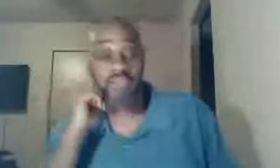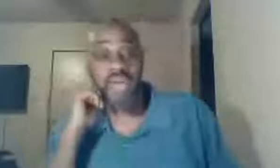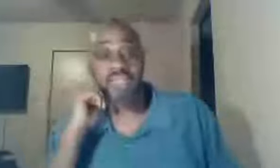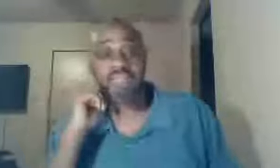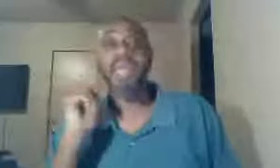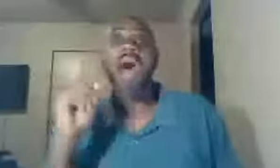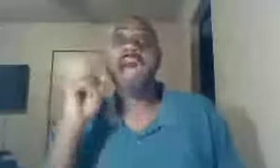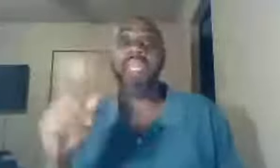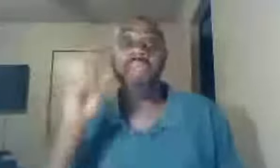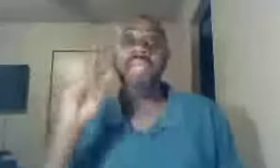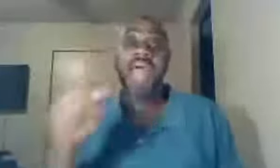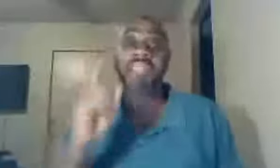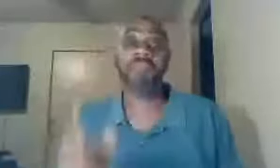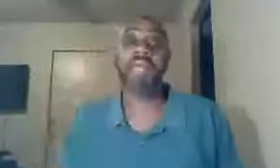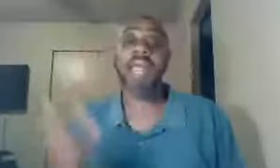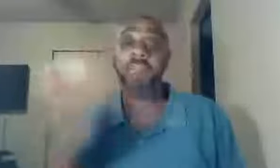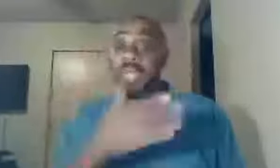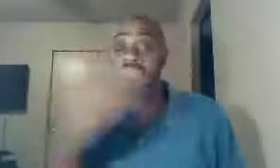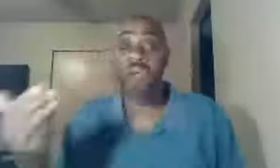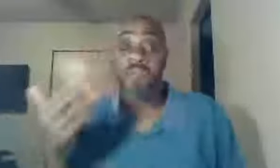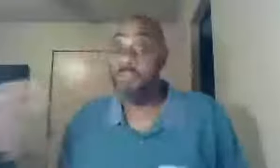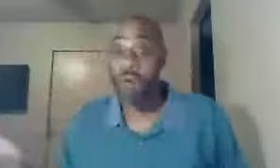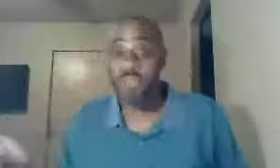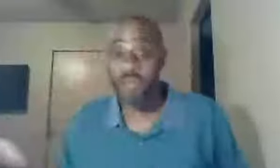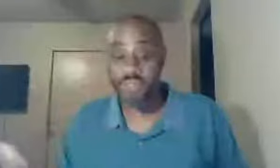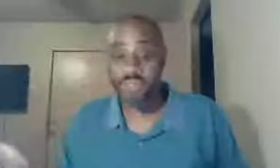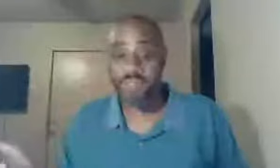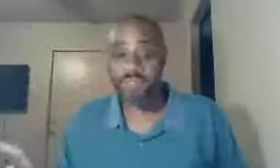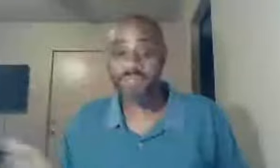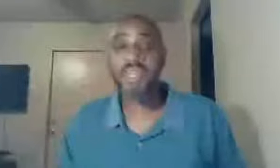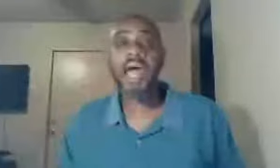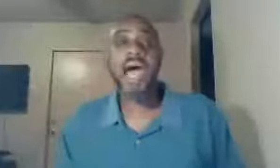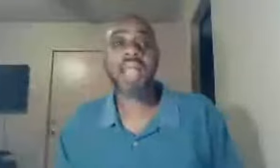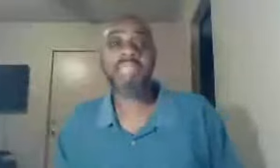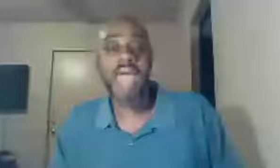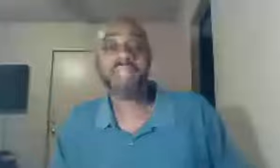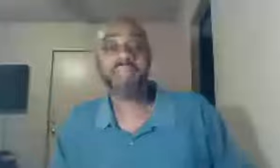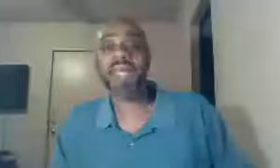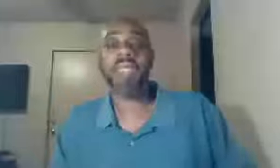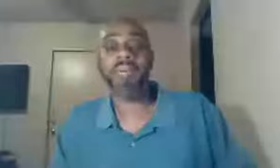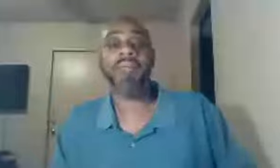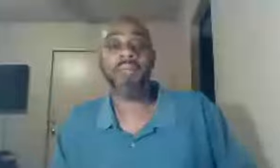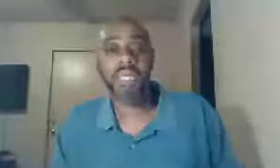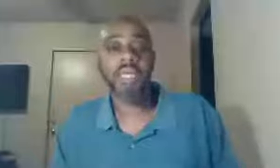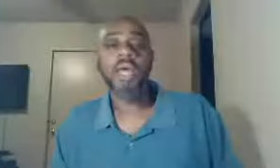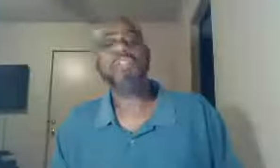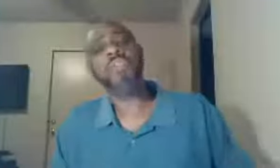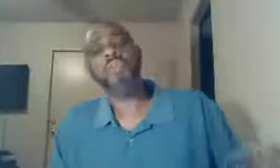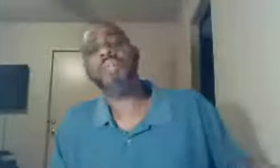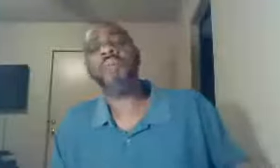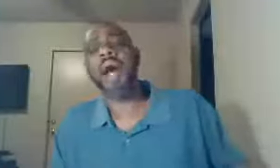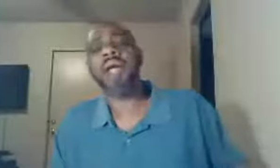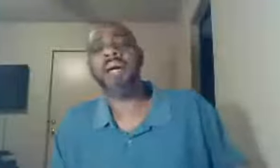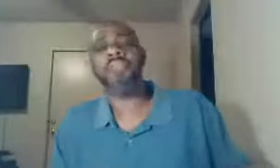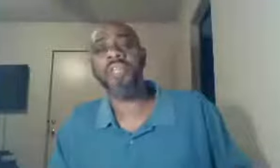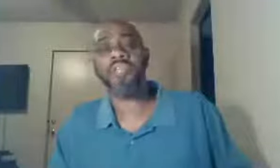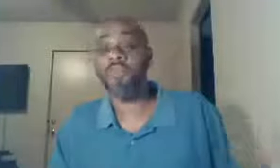divisive, I literally had somebody, and I played drums, in both services, I actually had somebody, come up to me, see the reason why, I come to this service,